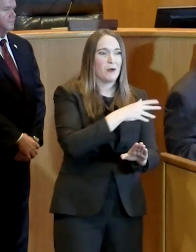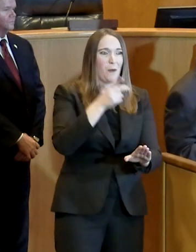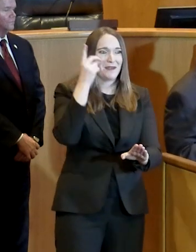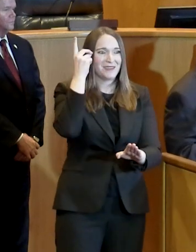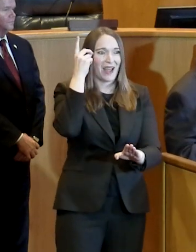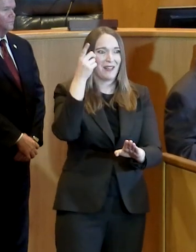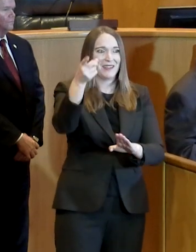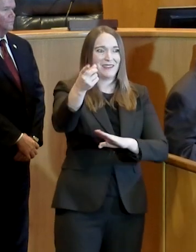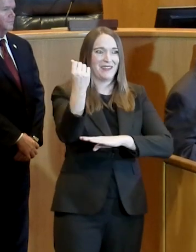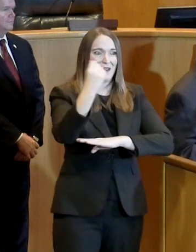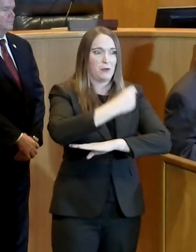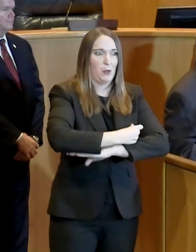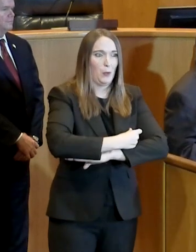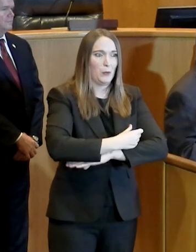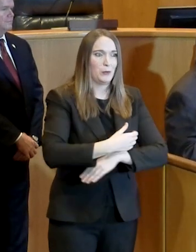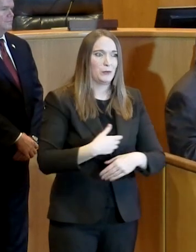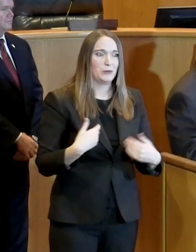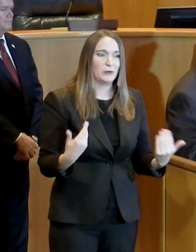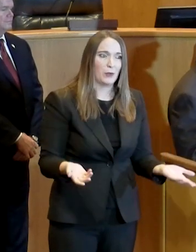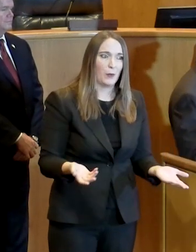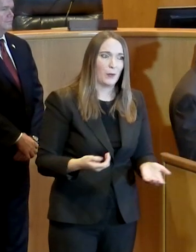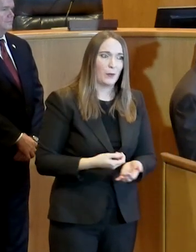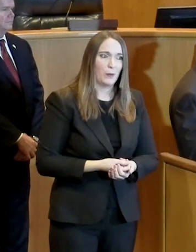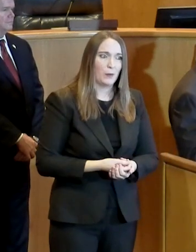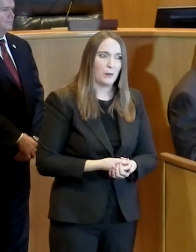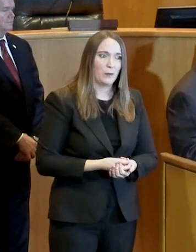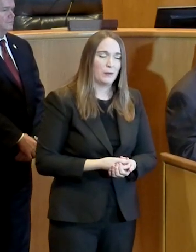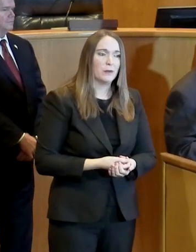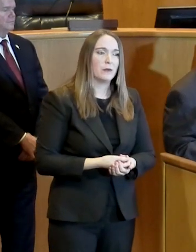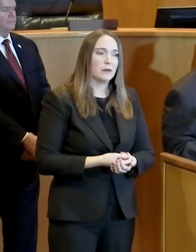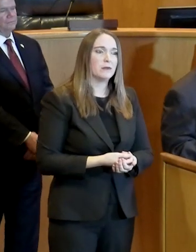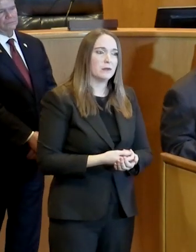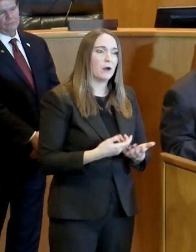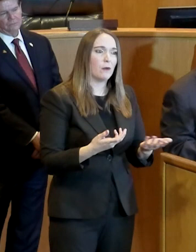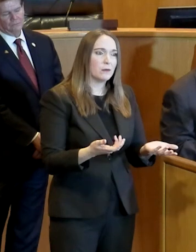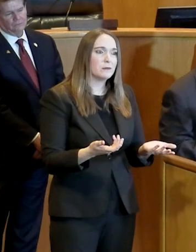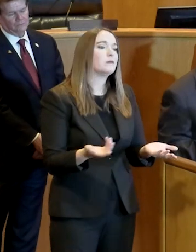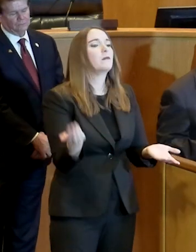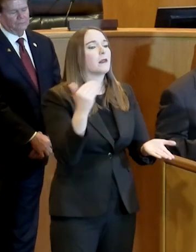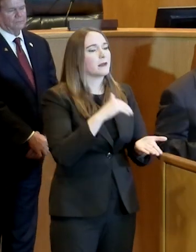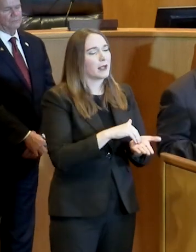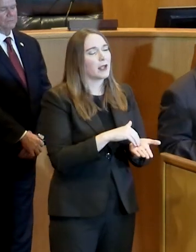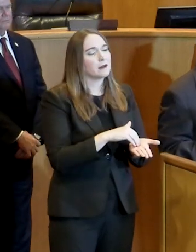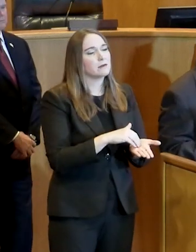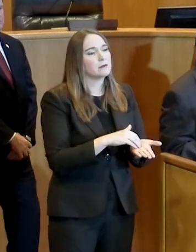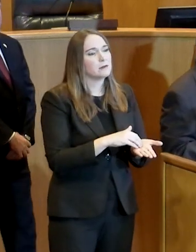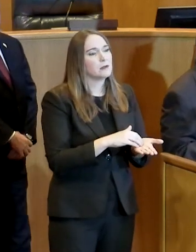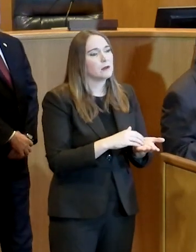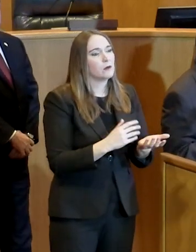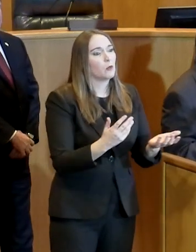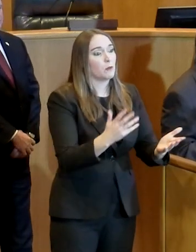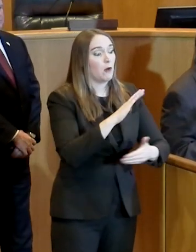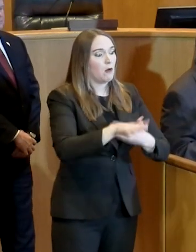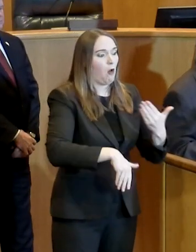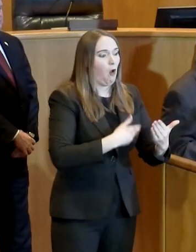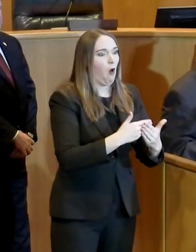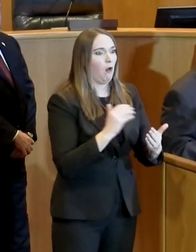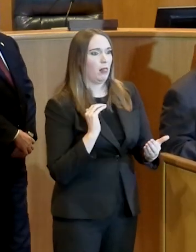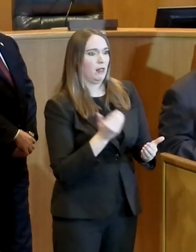trying to talk through that process. But, again, what we're trying to do is, again, make sure that all of our partners